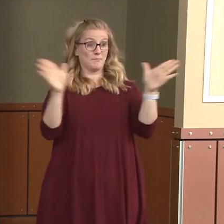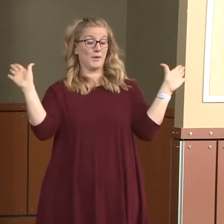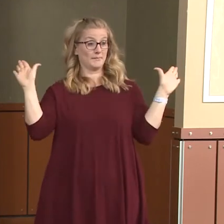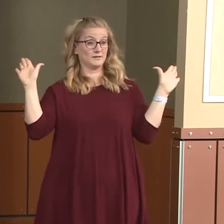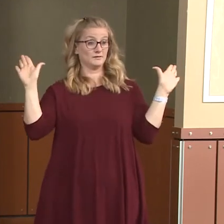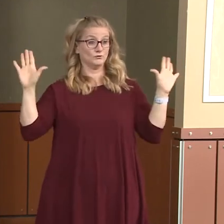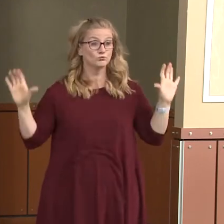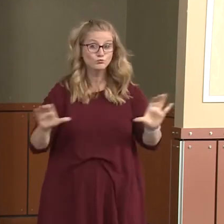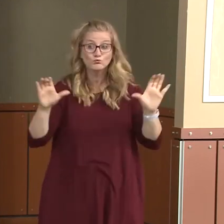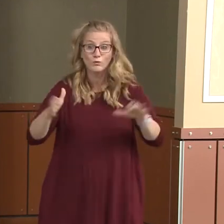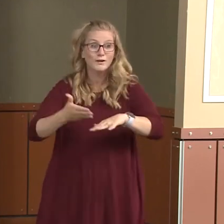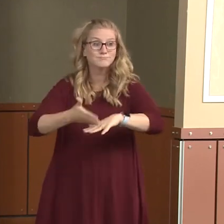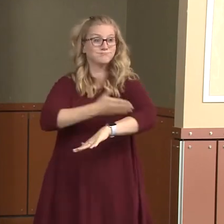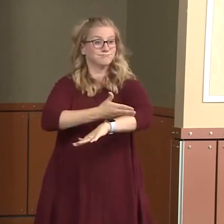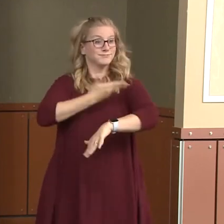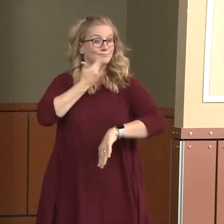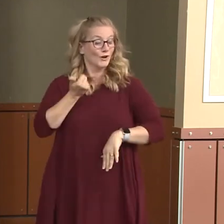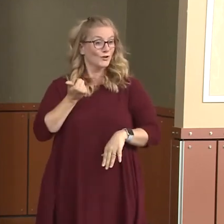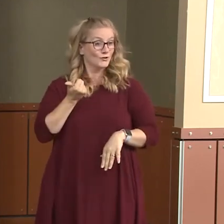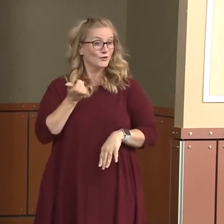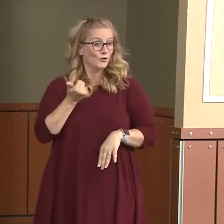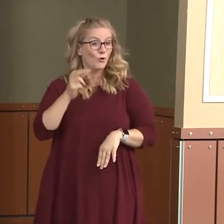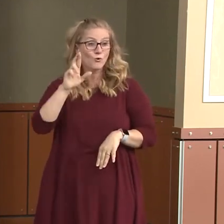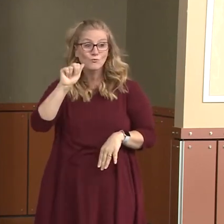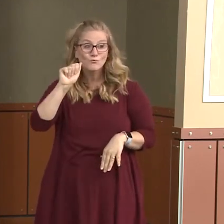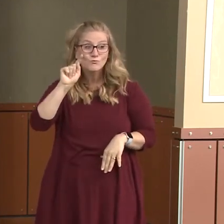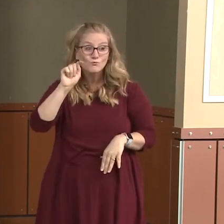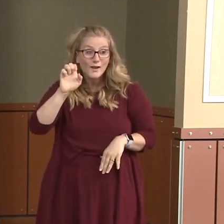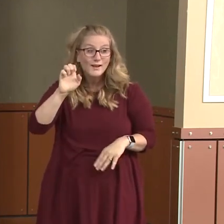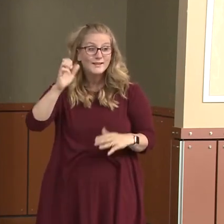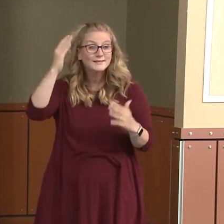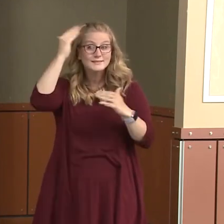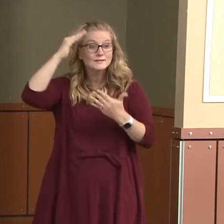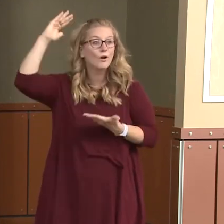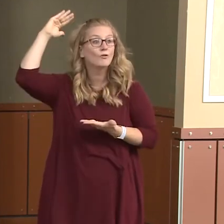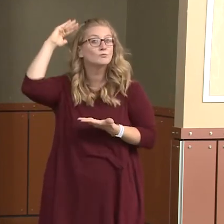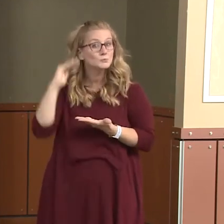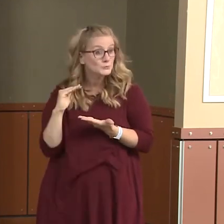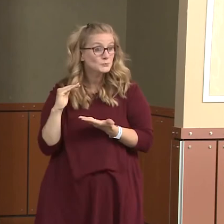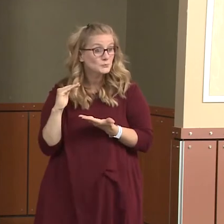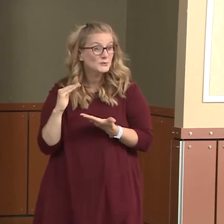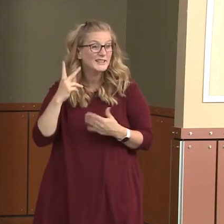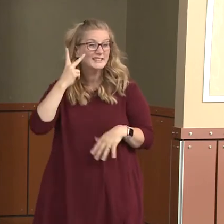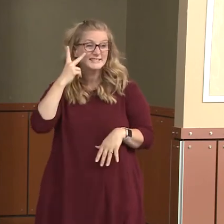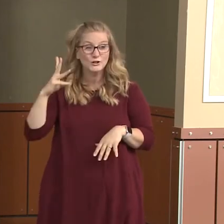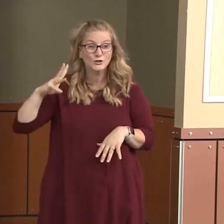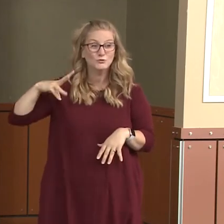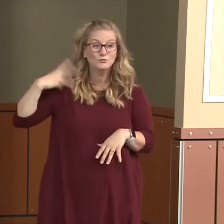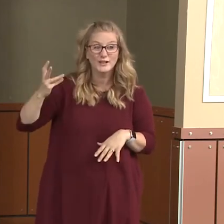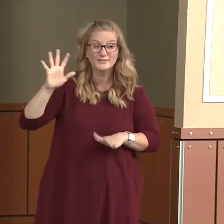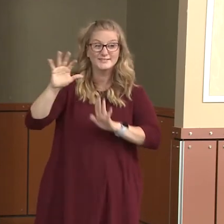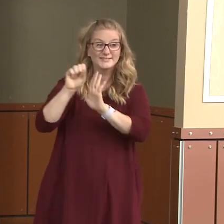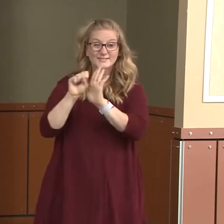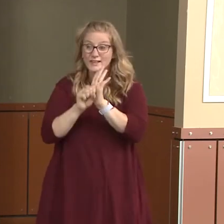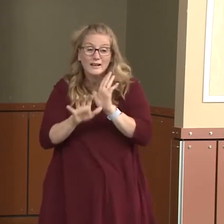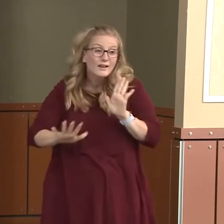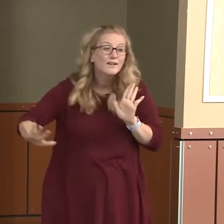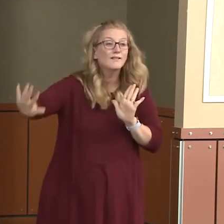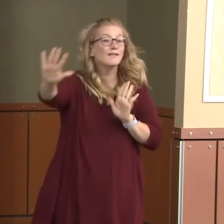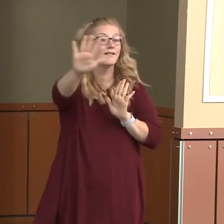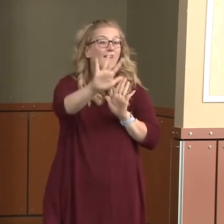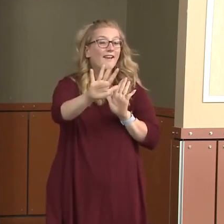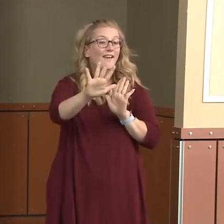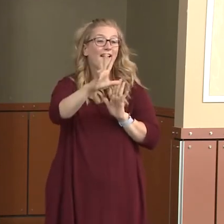better. They have lower rates of disease. We see that in Washington State. We've seen that across the globe.